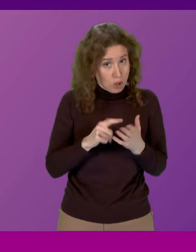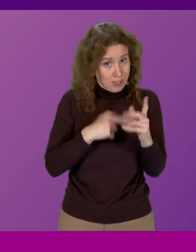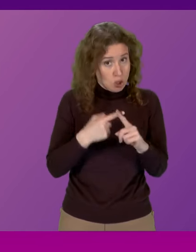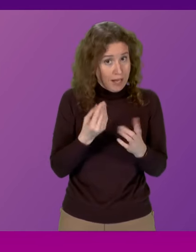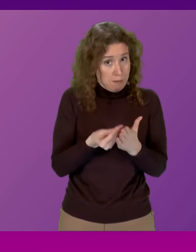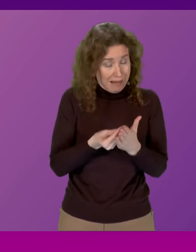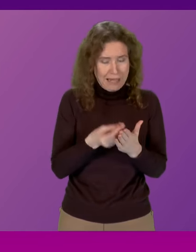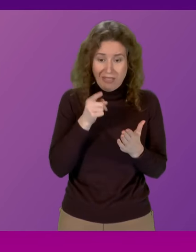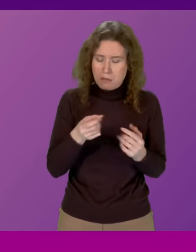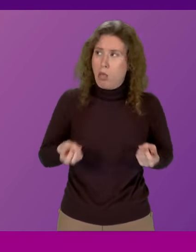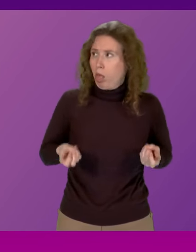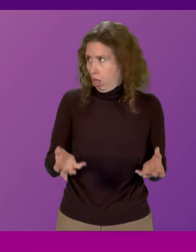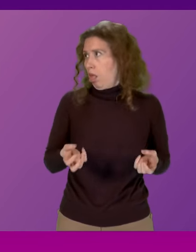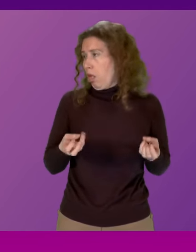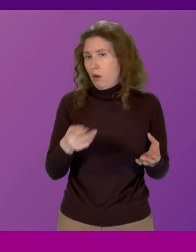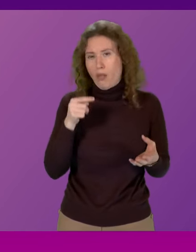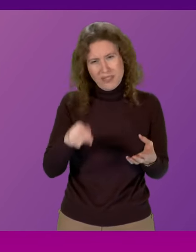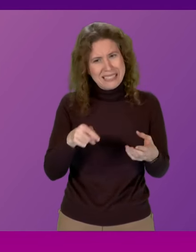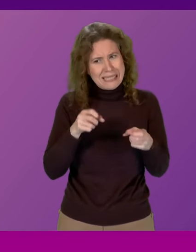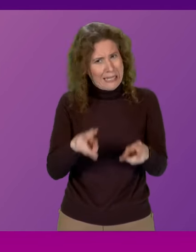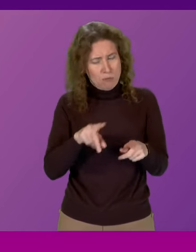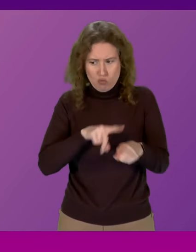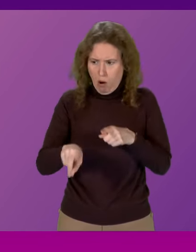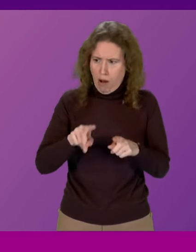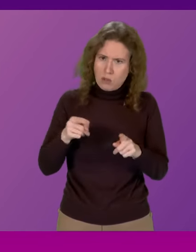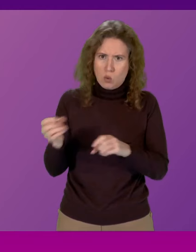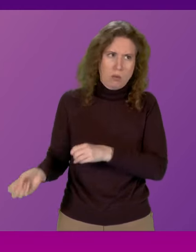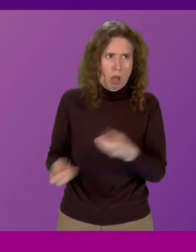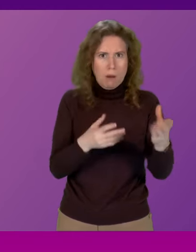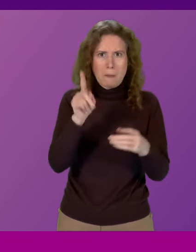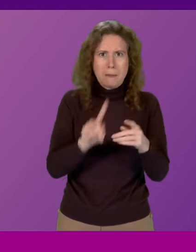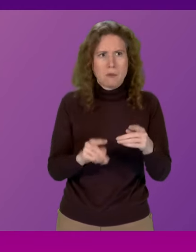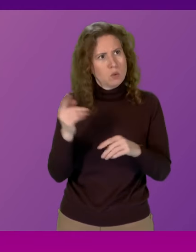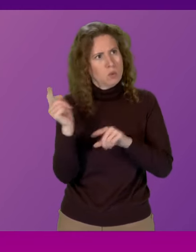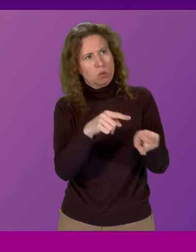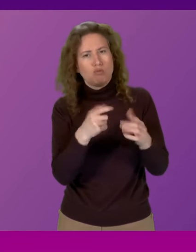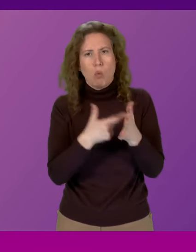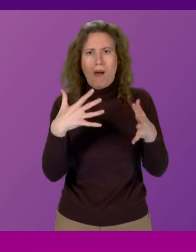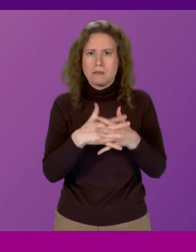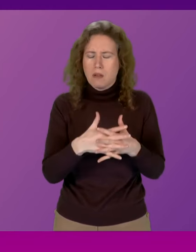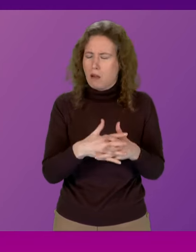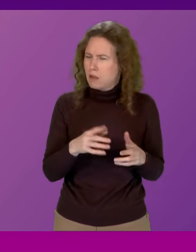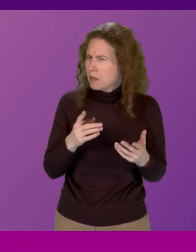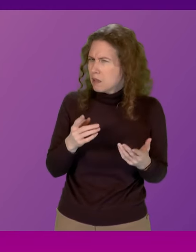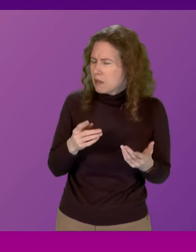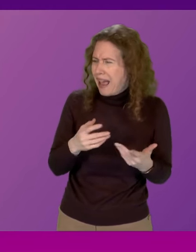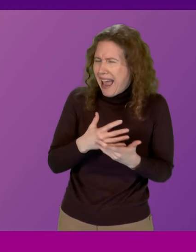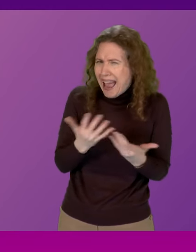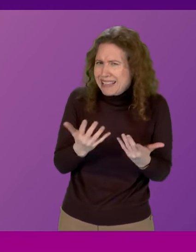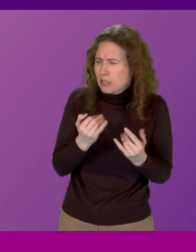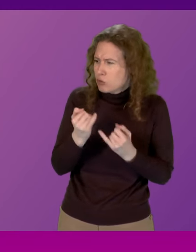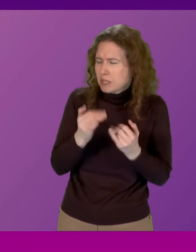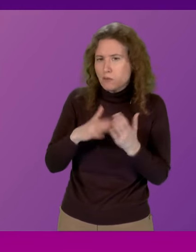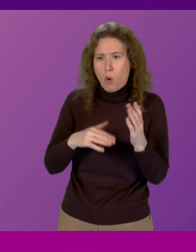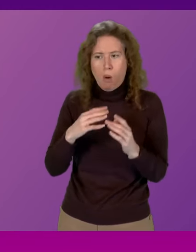money has been squandered on this illegal scheme and can he confirm whether he's heard a single word of criticism from any Tory MSP